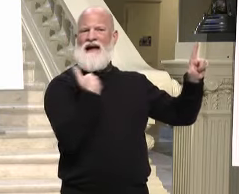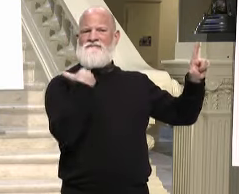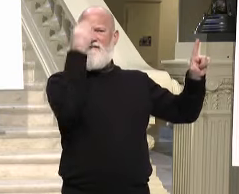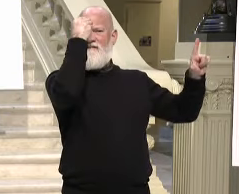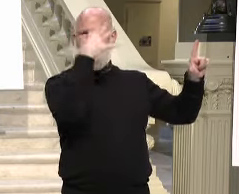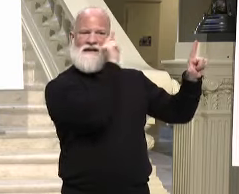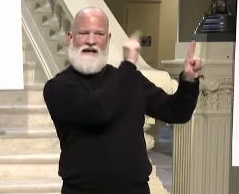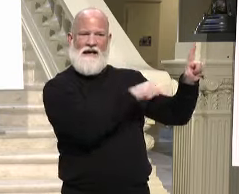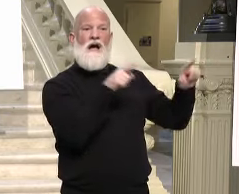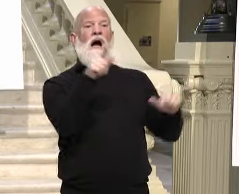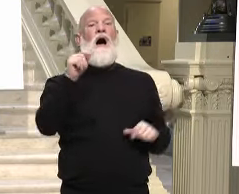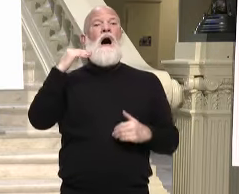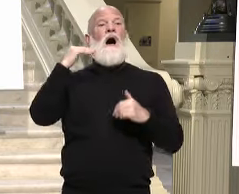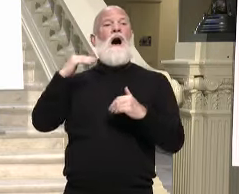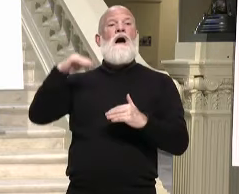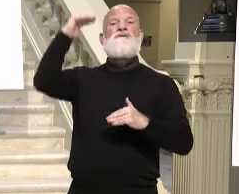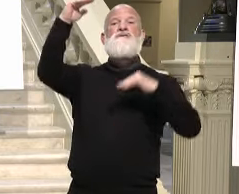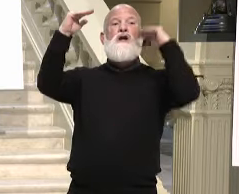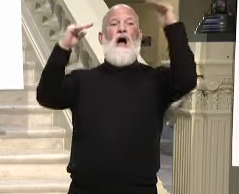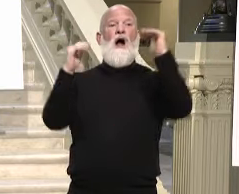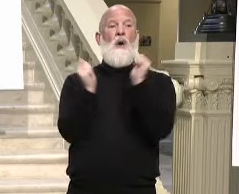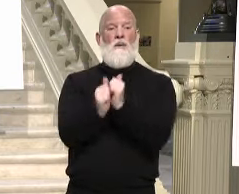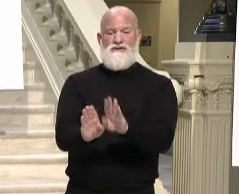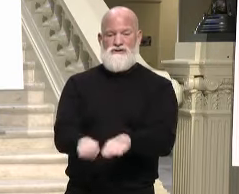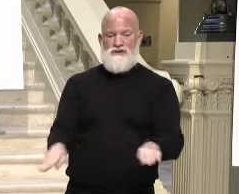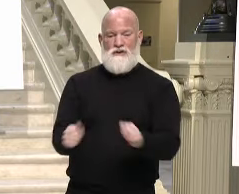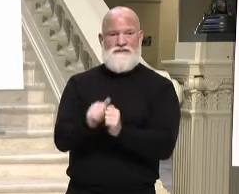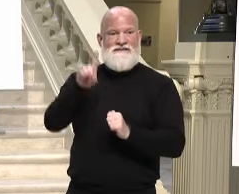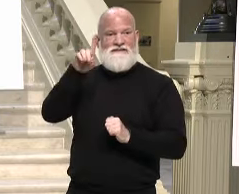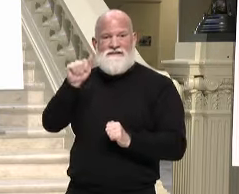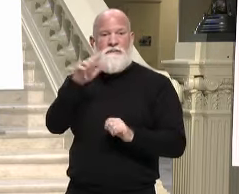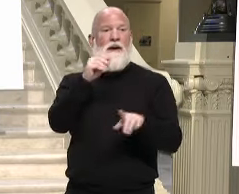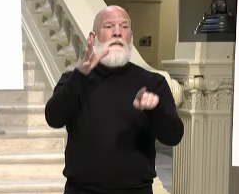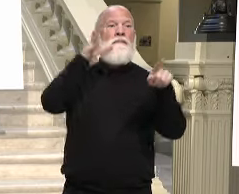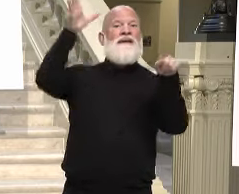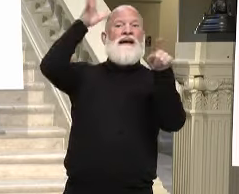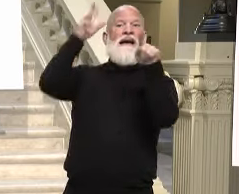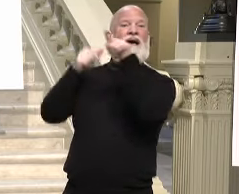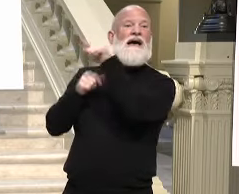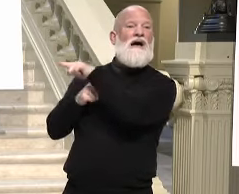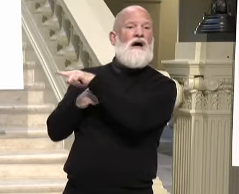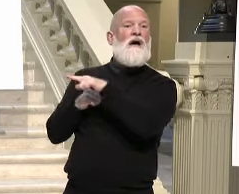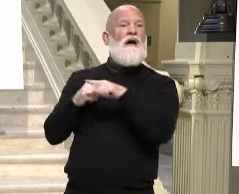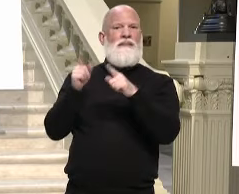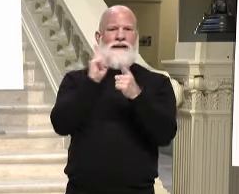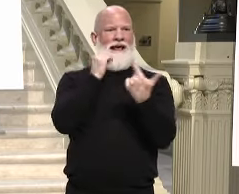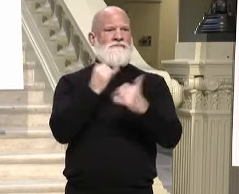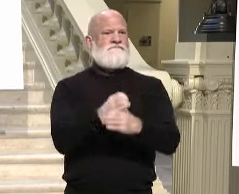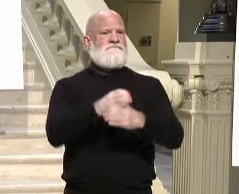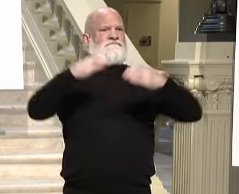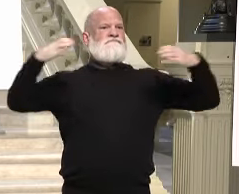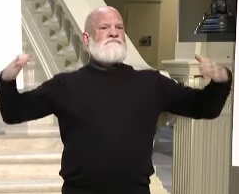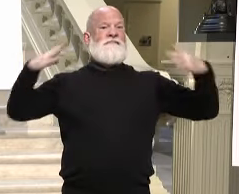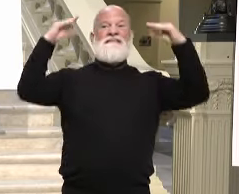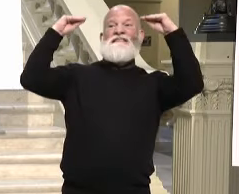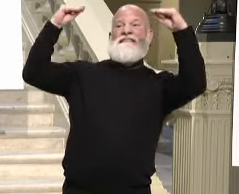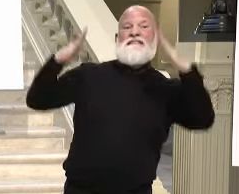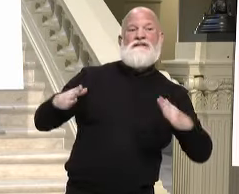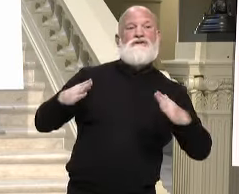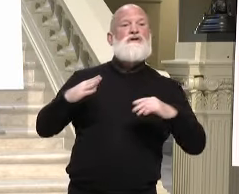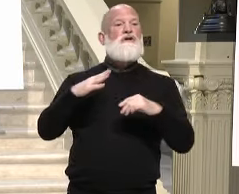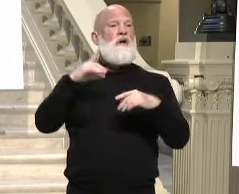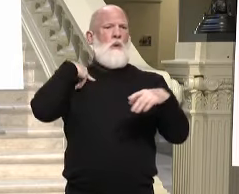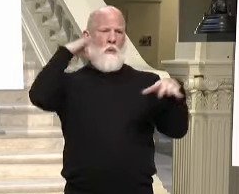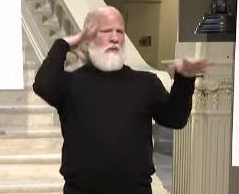also adults and future roll-outs, we will make sure to itemize these, so there won't be any confusion